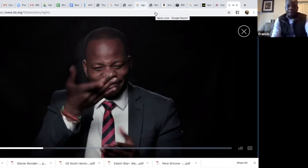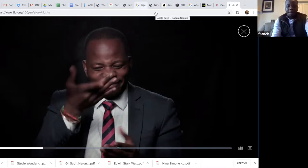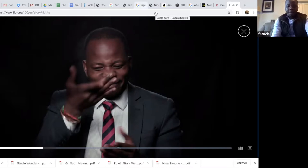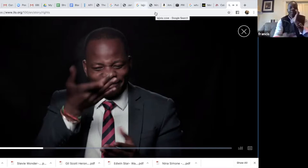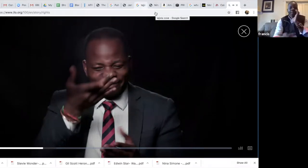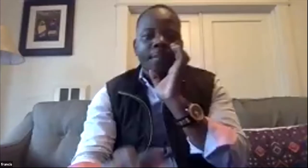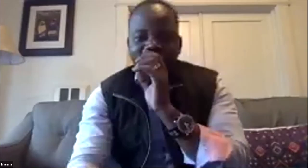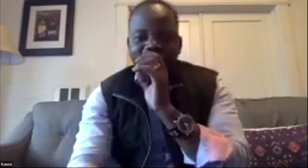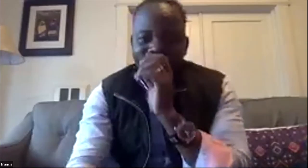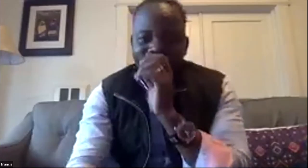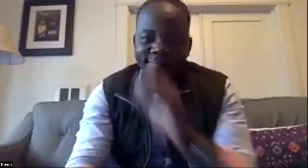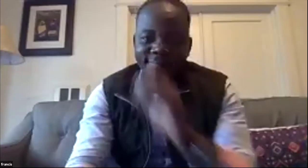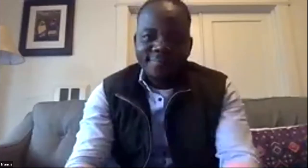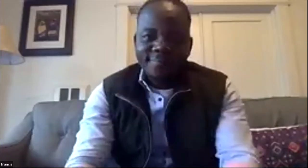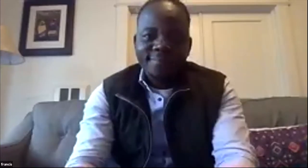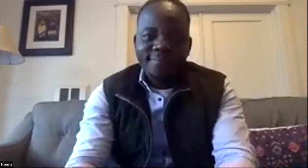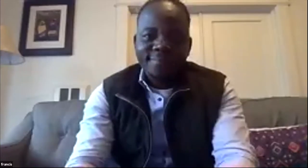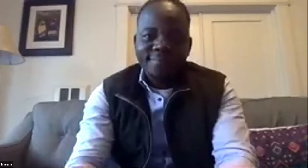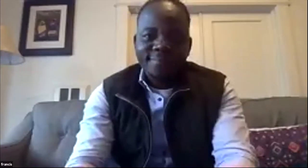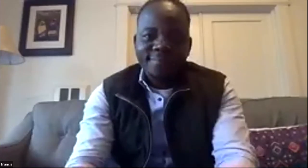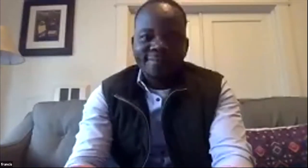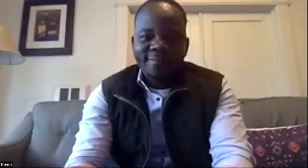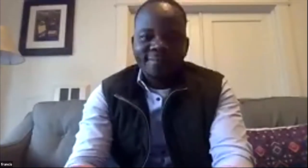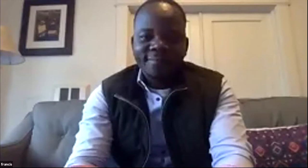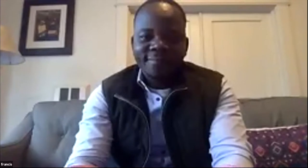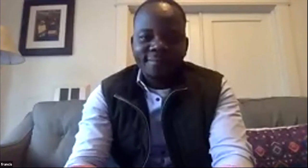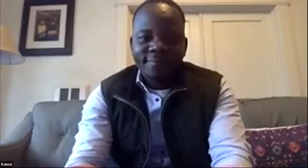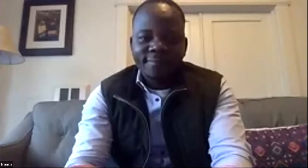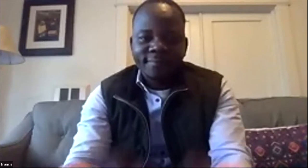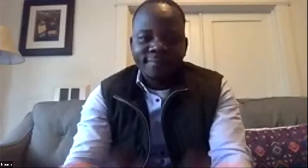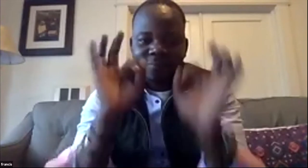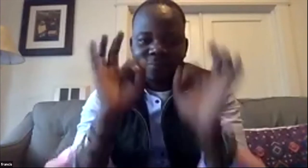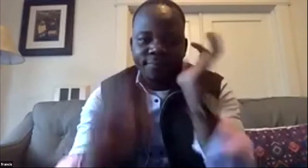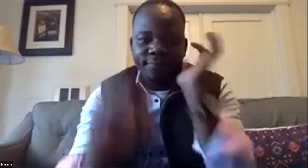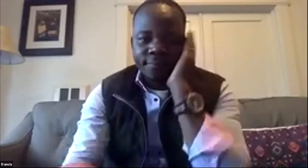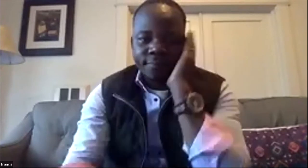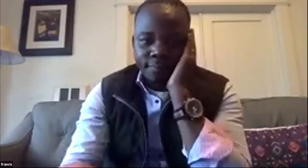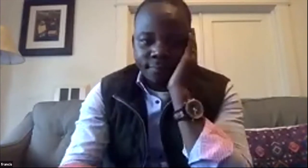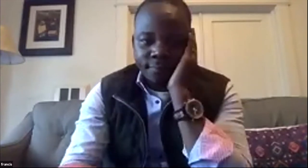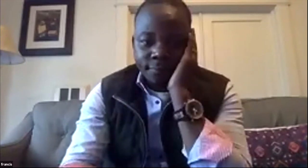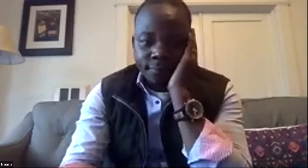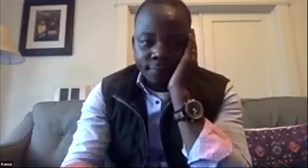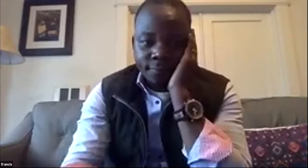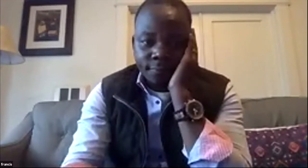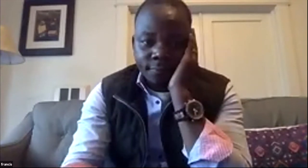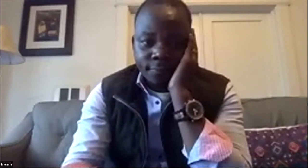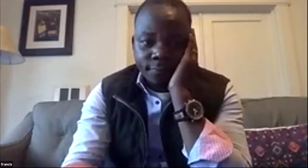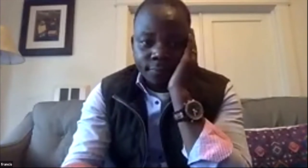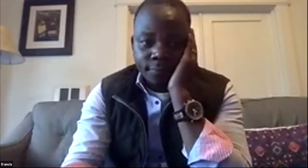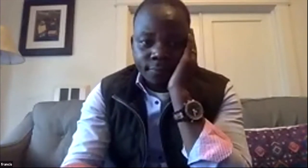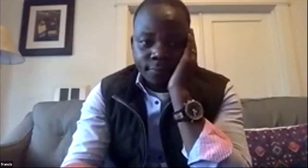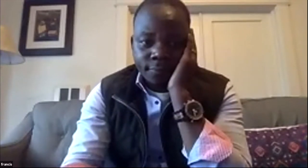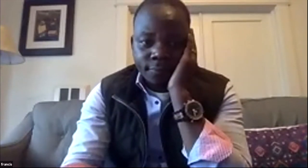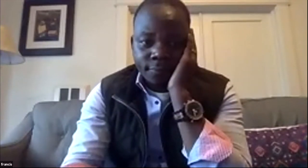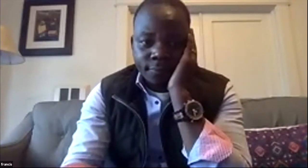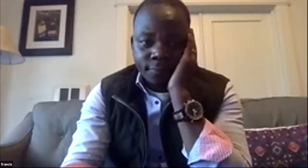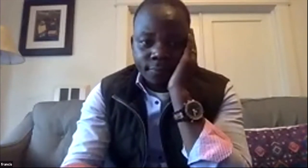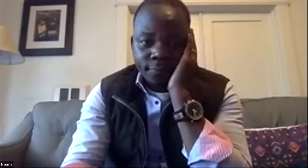francis so felicia said that she will put down the url and go look